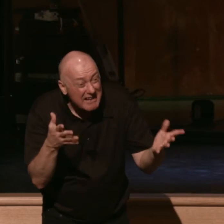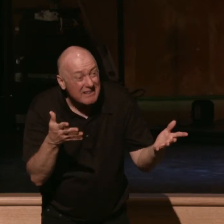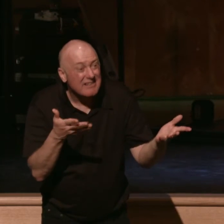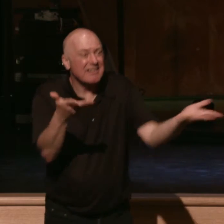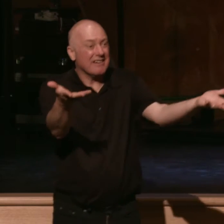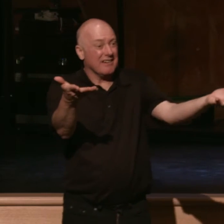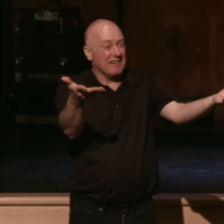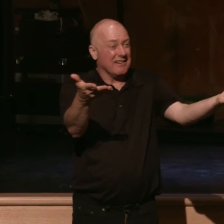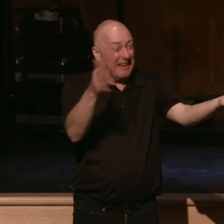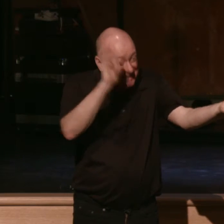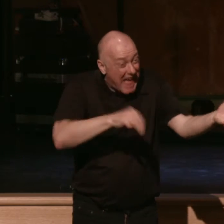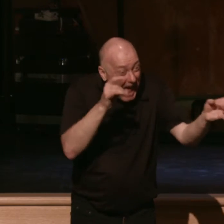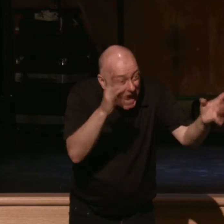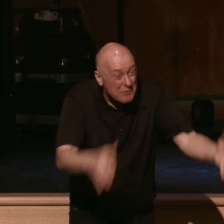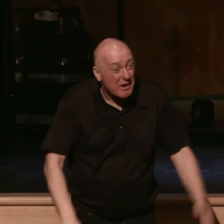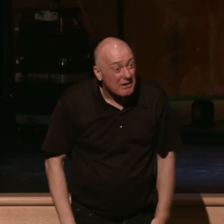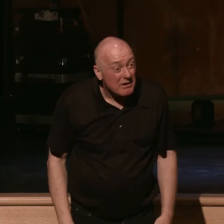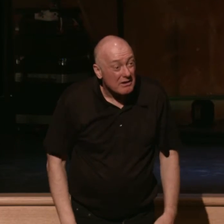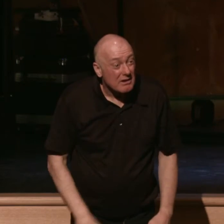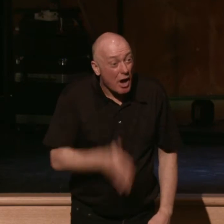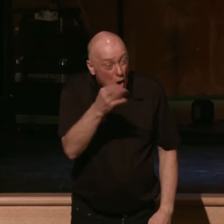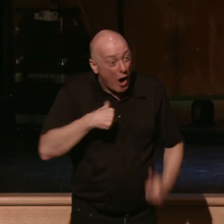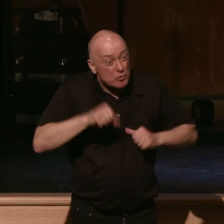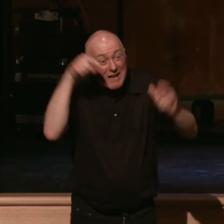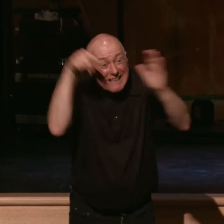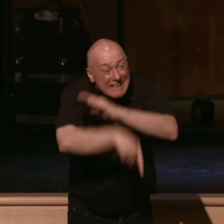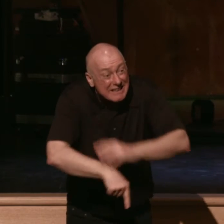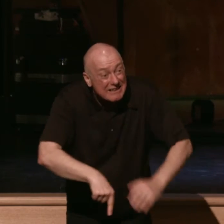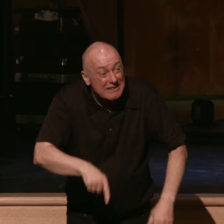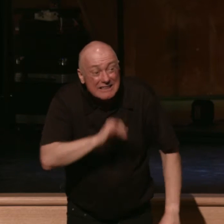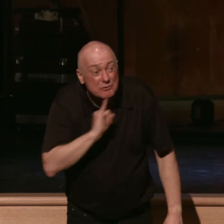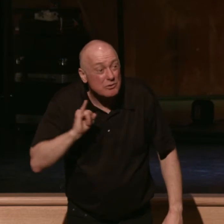Does that speak of somebody trying to kill somebody? Does it speak of love?